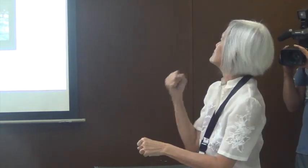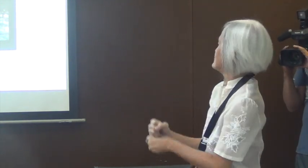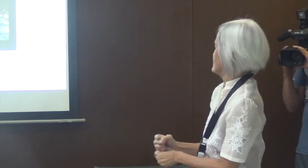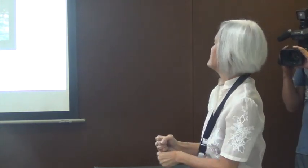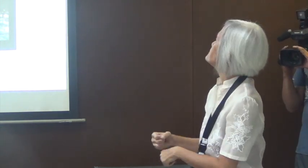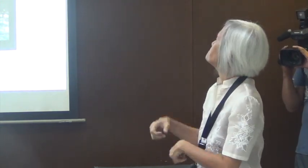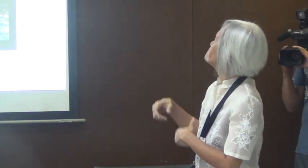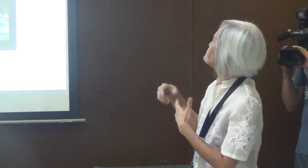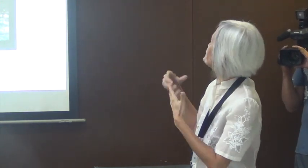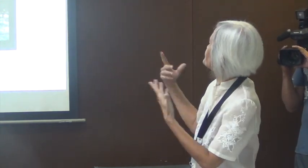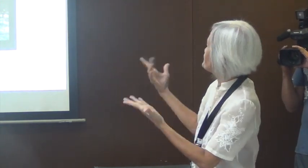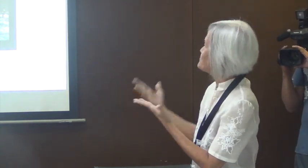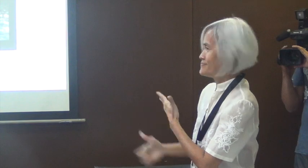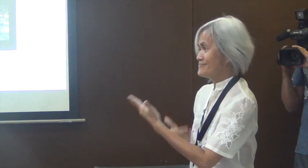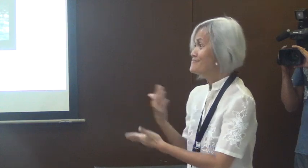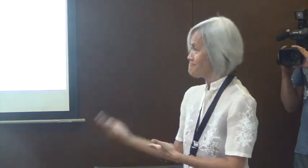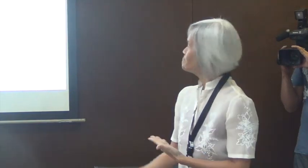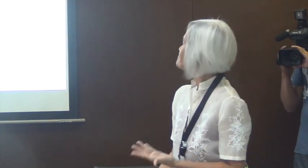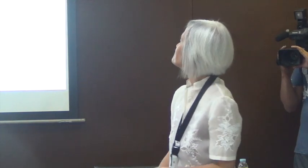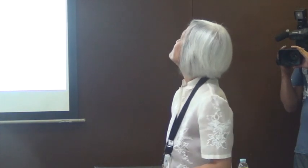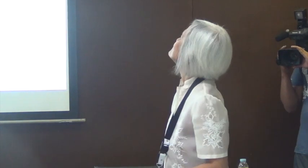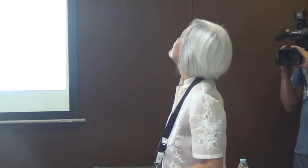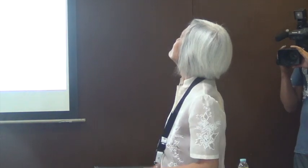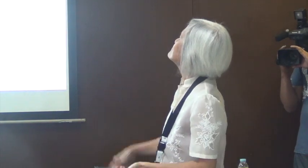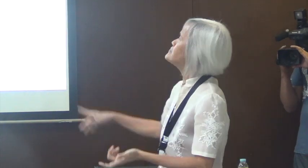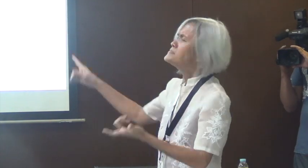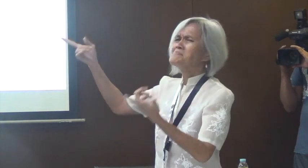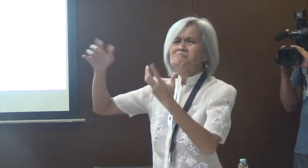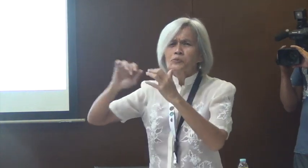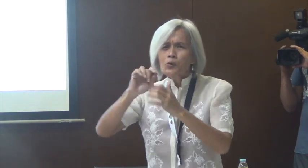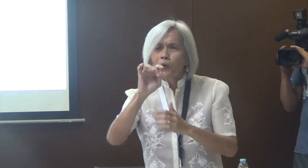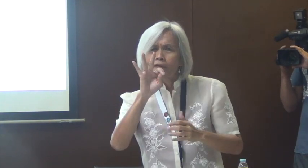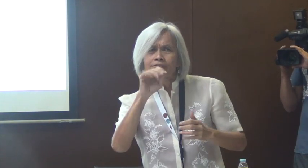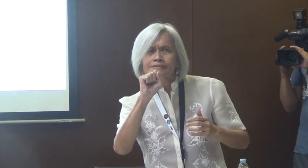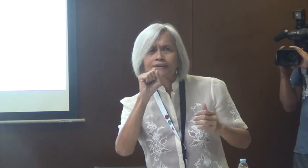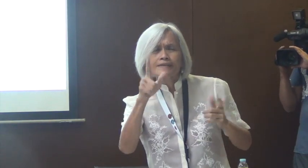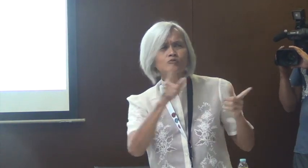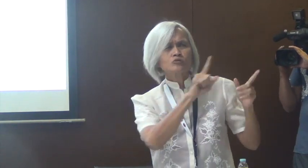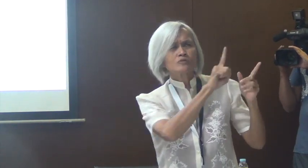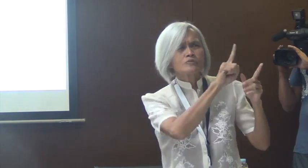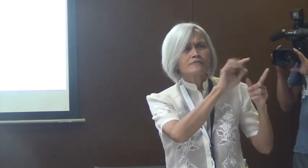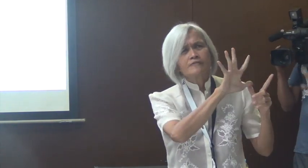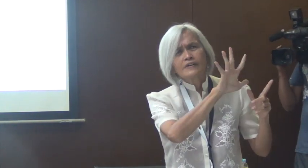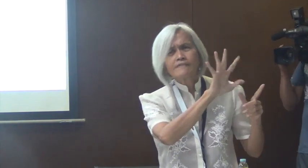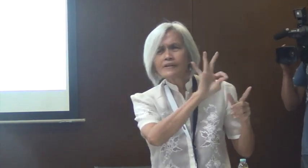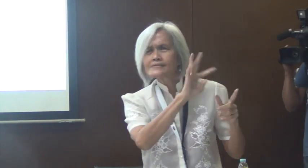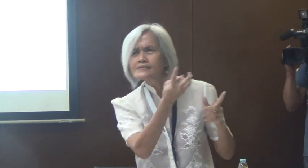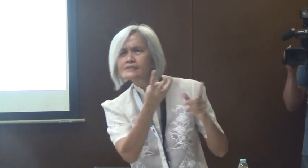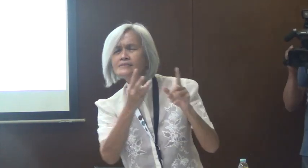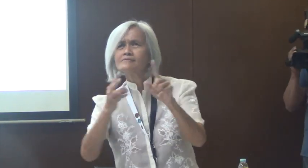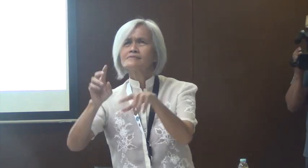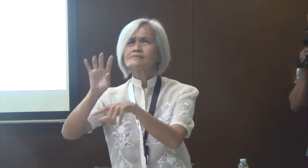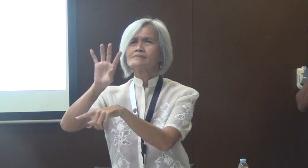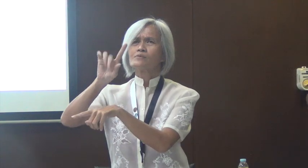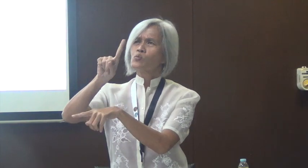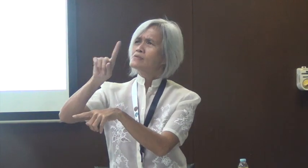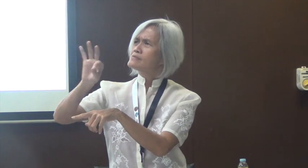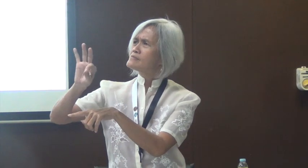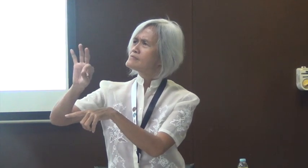And almost 100 years ago, you'll see PSD still existing. Now, if you will look at,